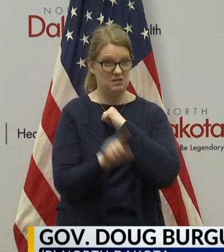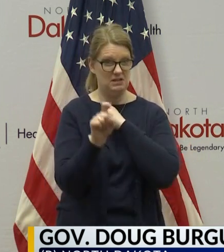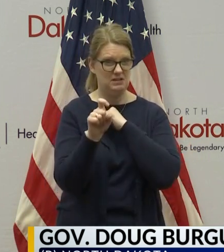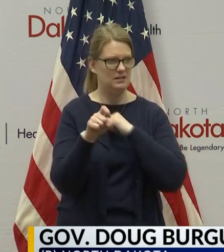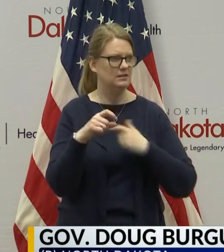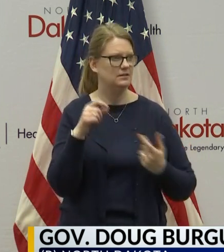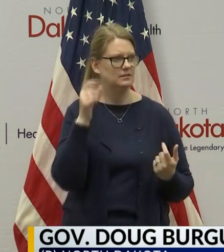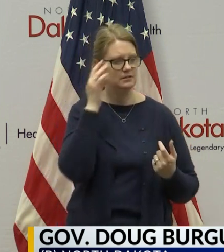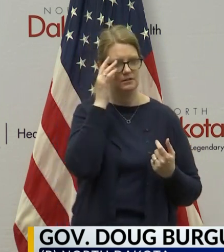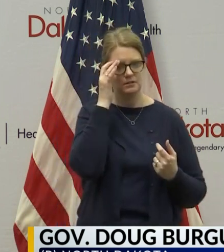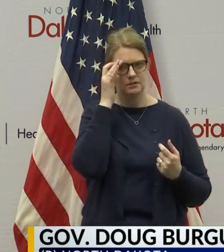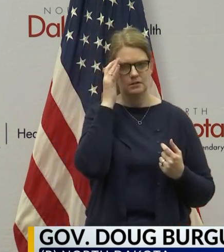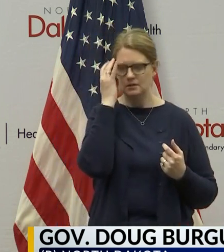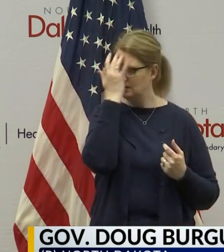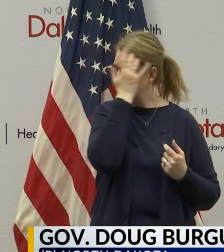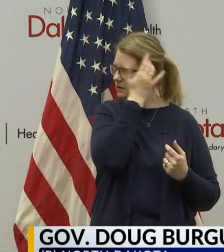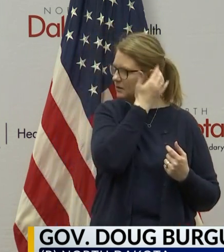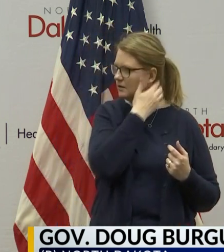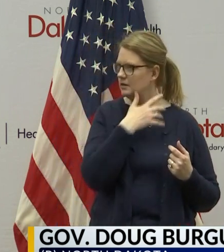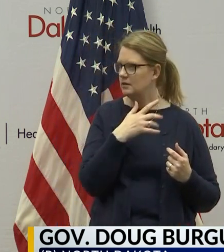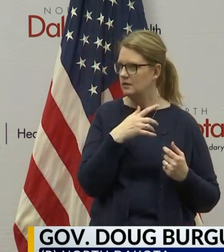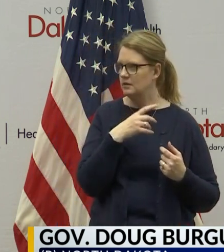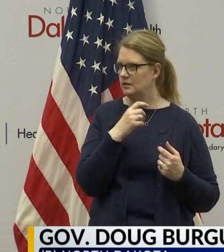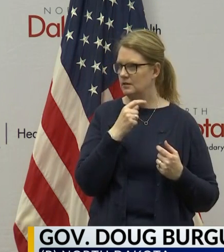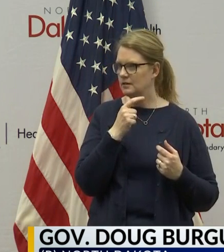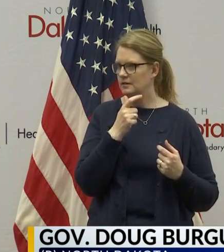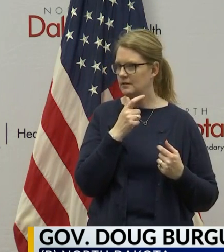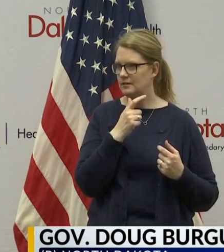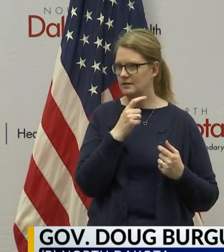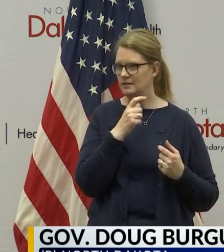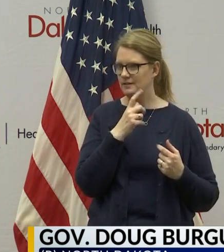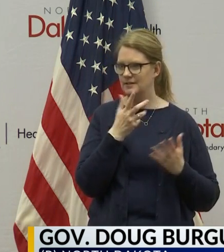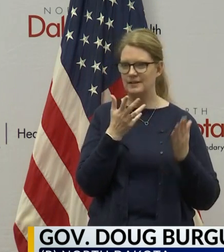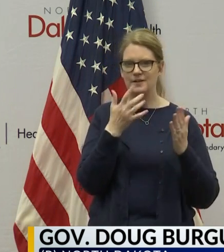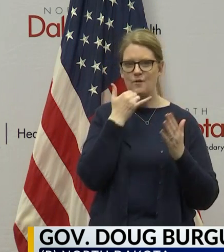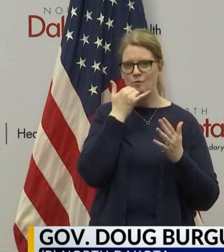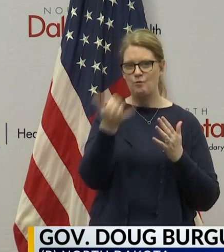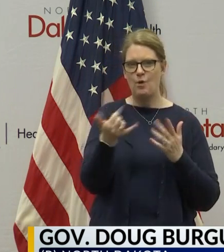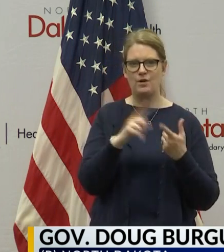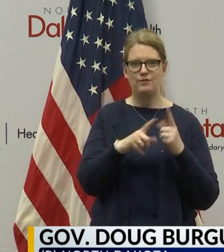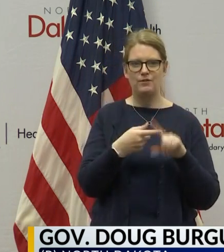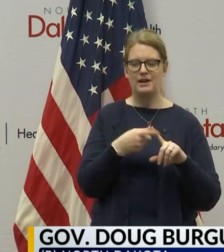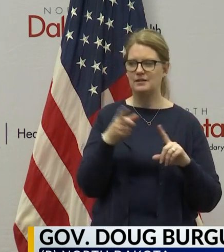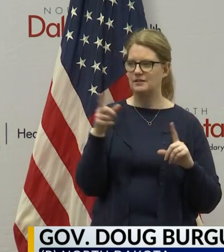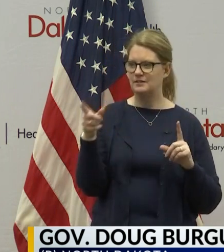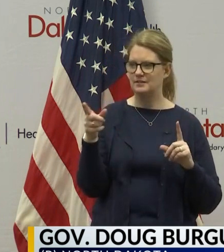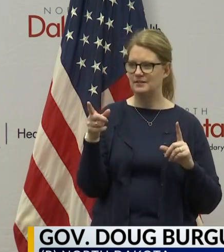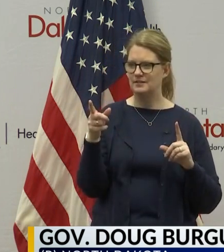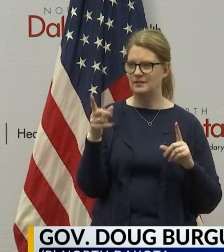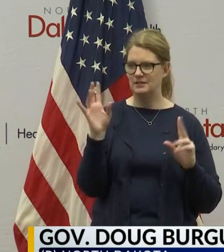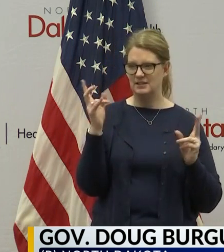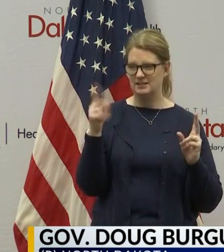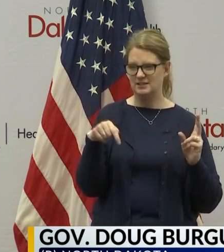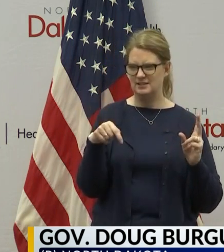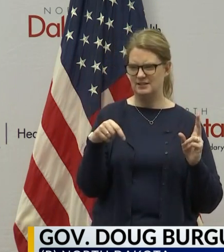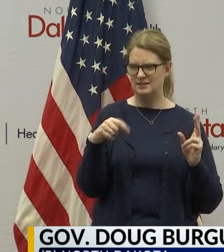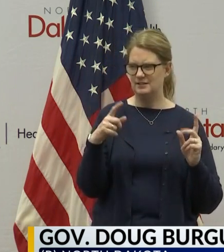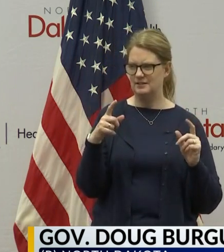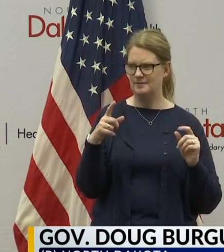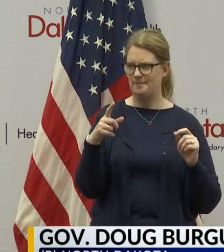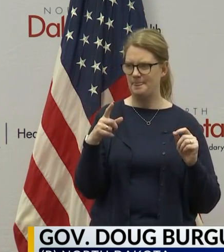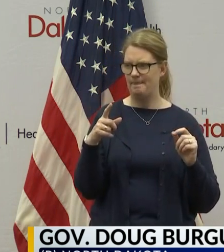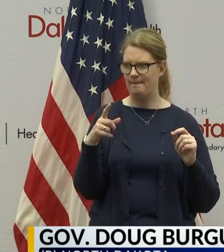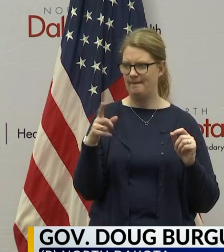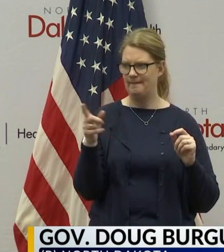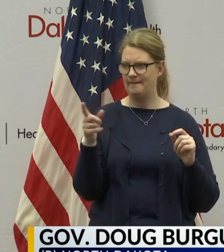I'm going to do ask – what was they called? Ask a friend. I didn't watch much TV growing up, but I'm – or even in life. But is there – is this a –